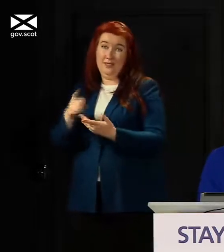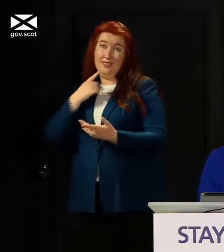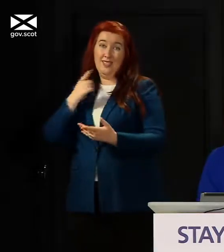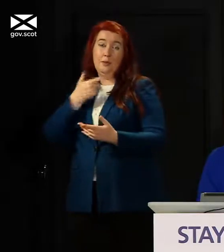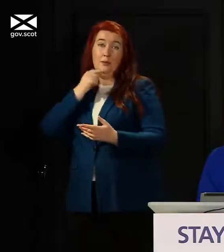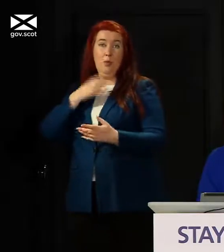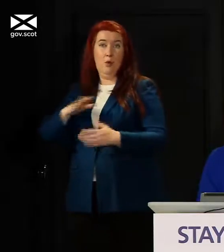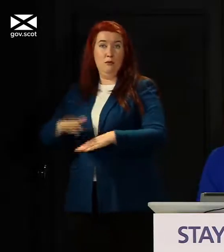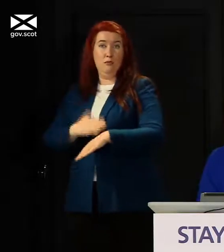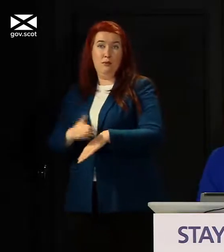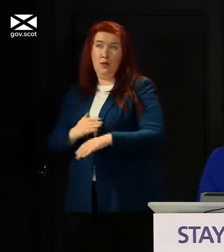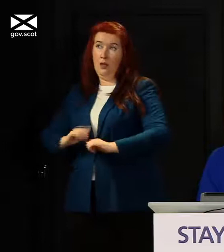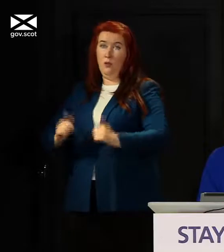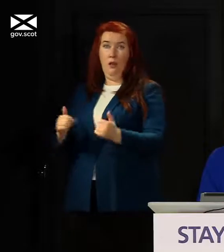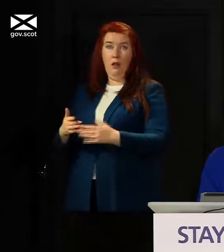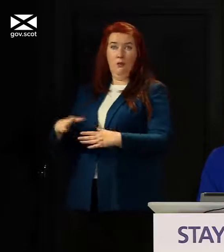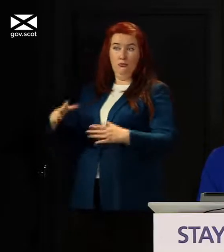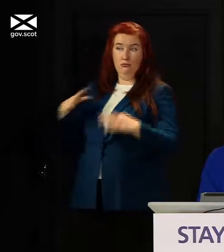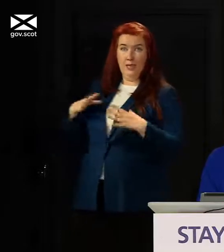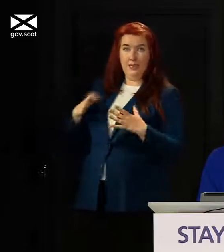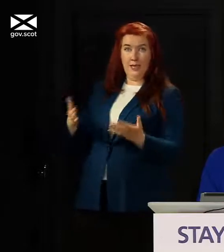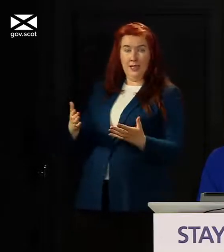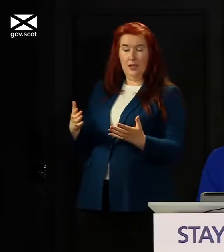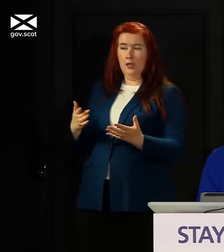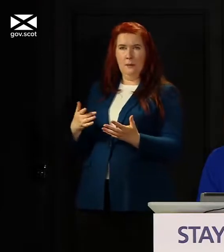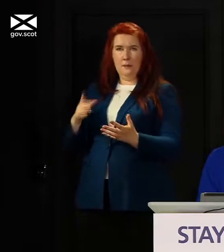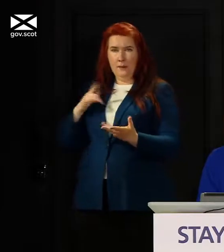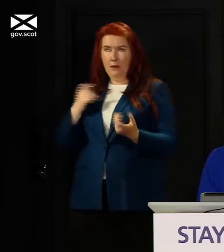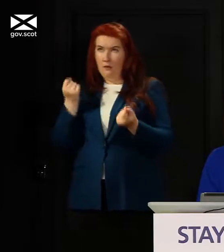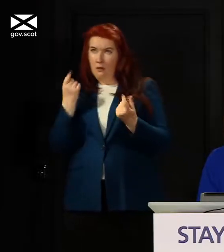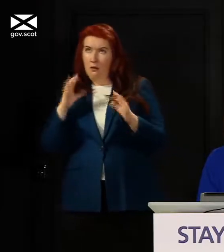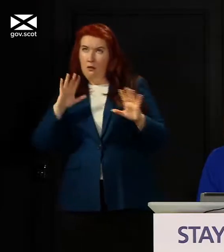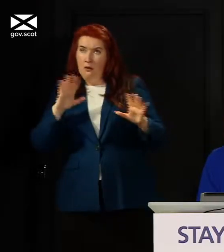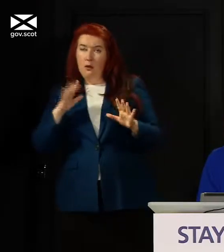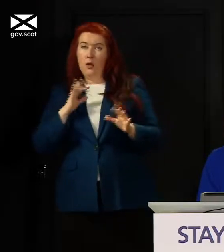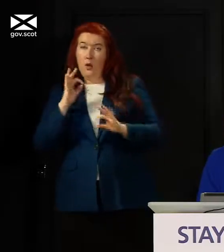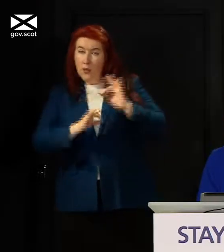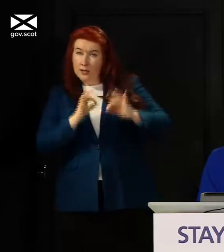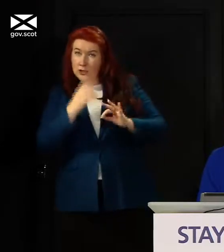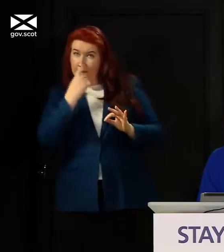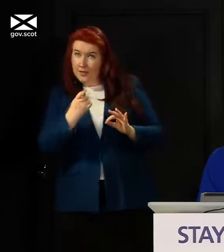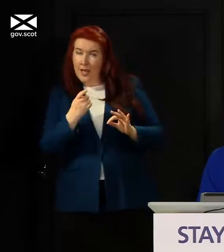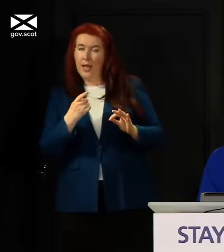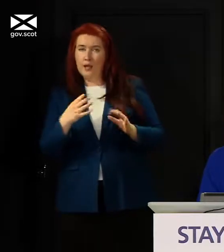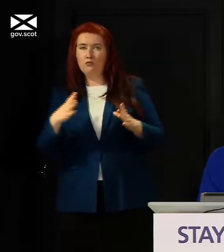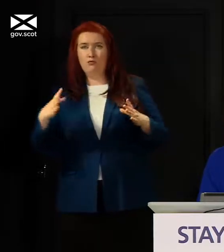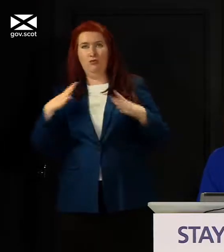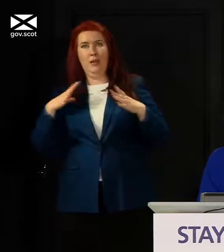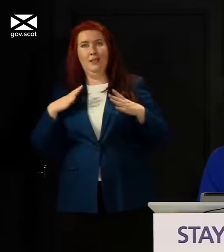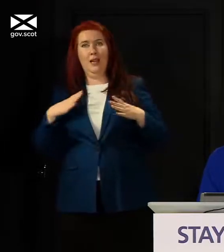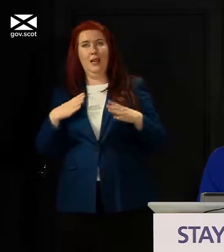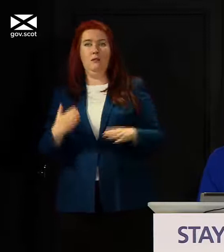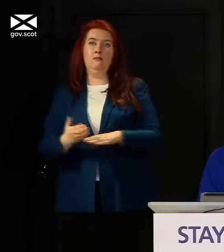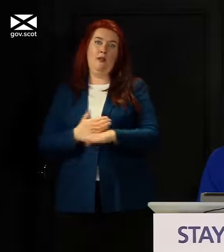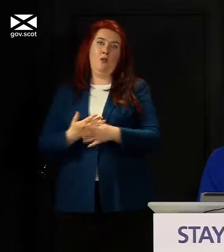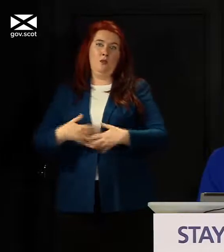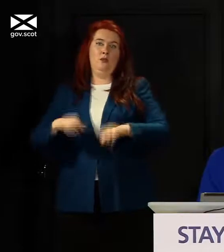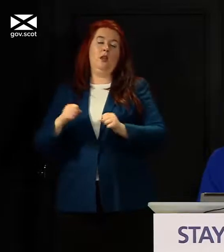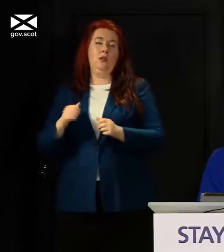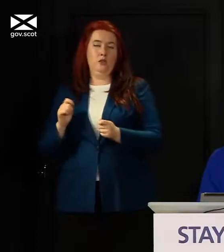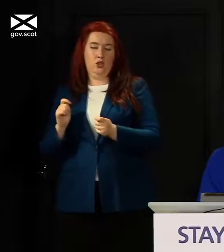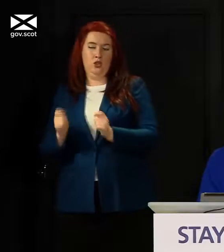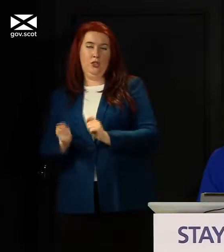get their heads around what we're saying ask us questions and make sure that everybody knows